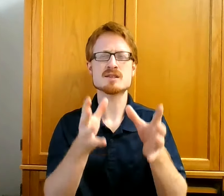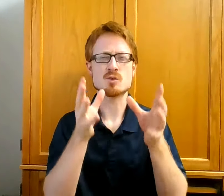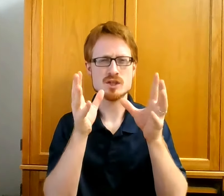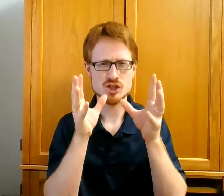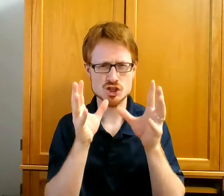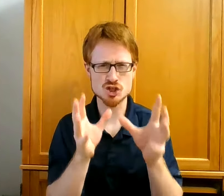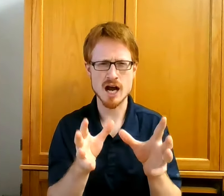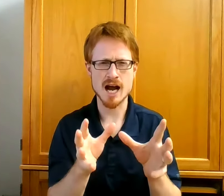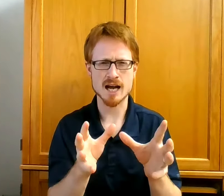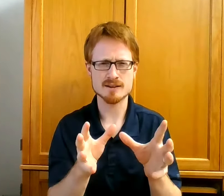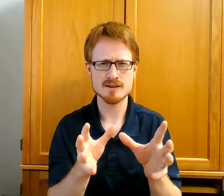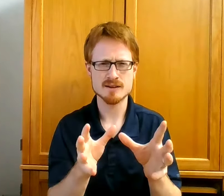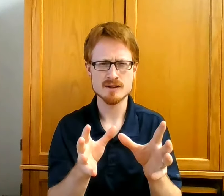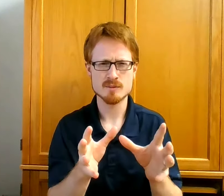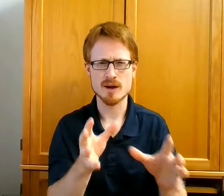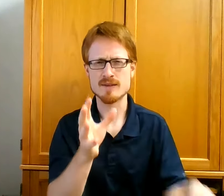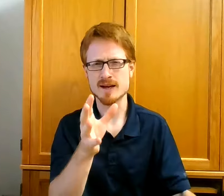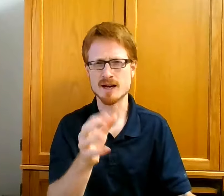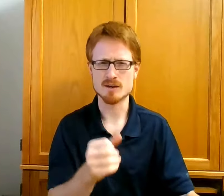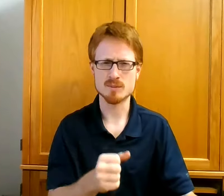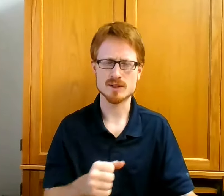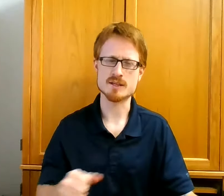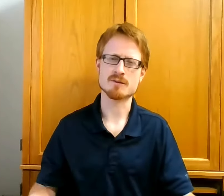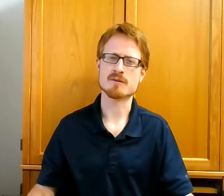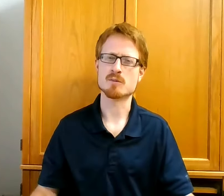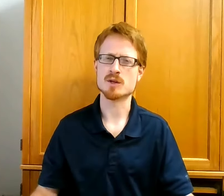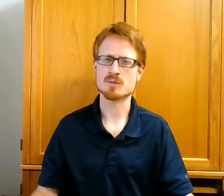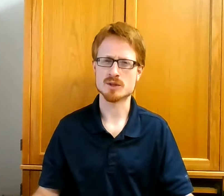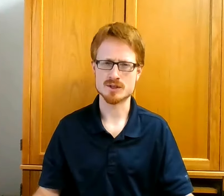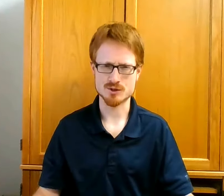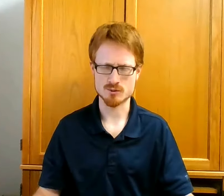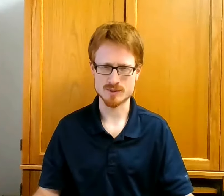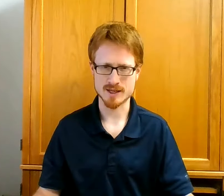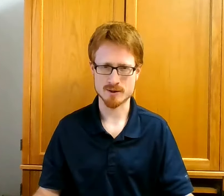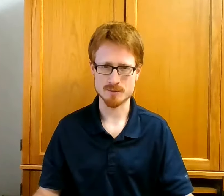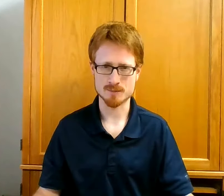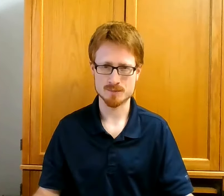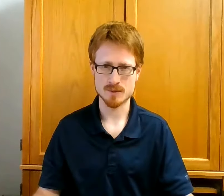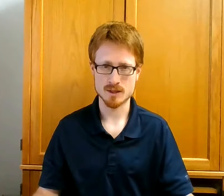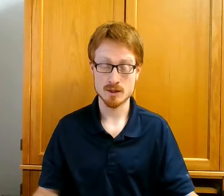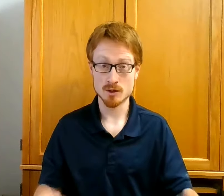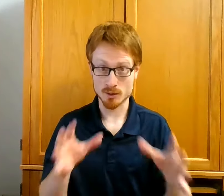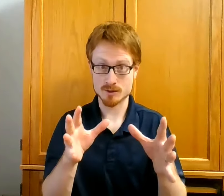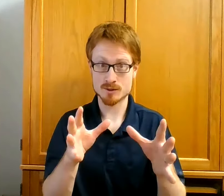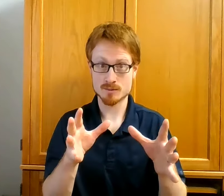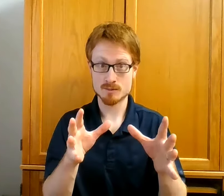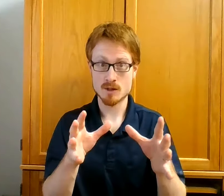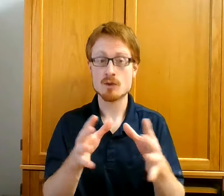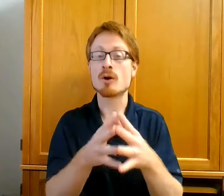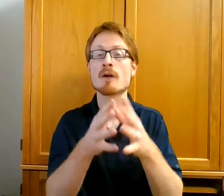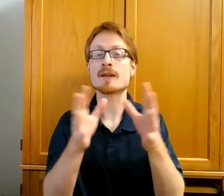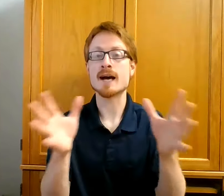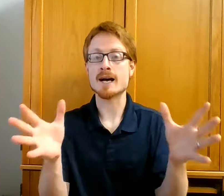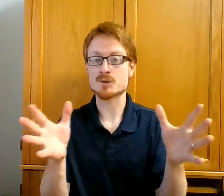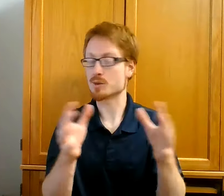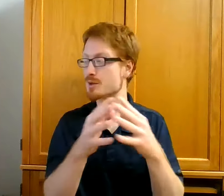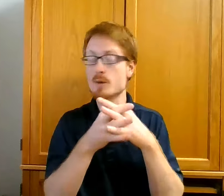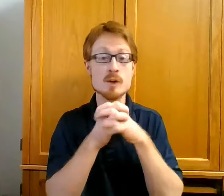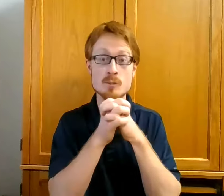was shocked by the unbelief of the people in his hometown. Notice, throughout the Gospels, people